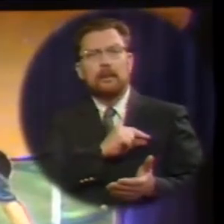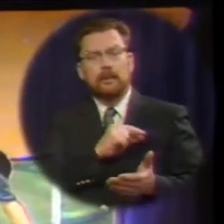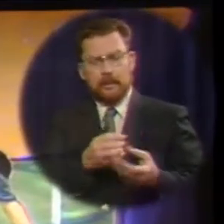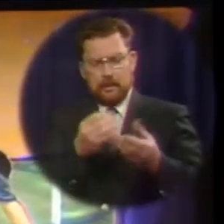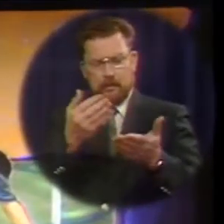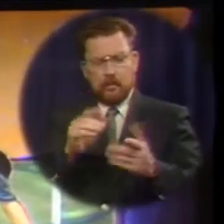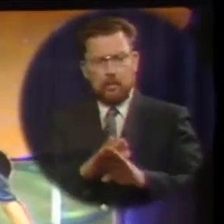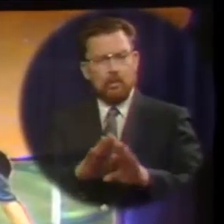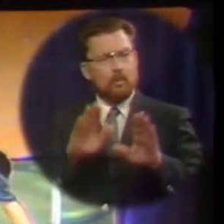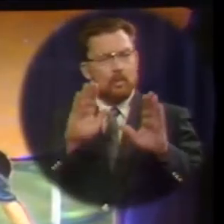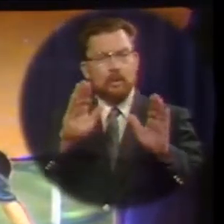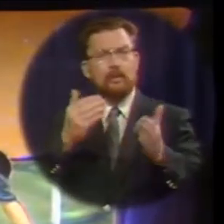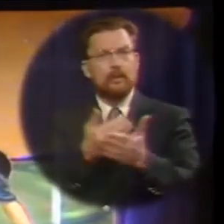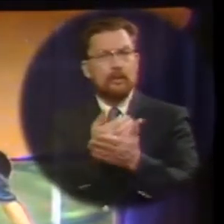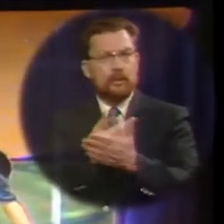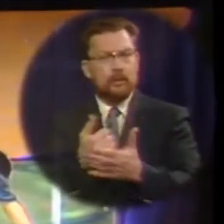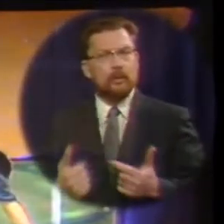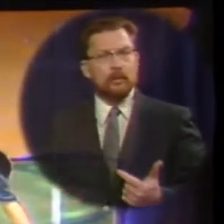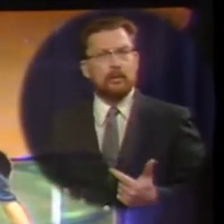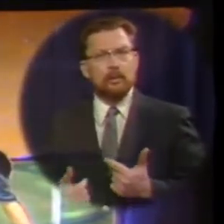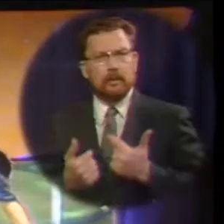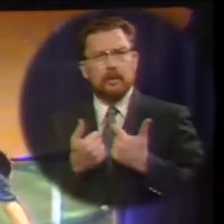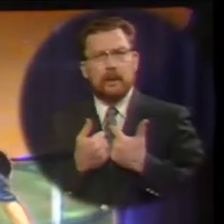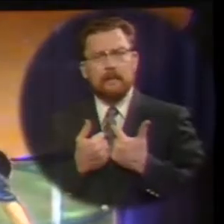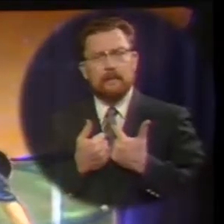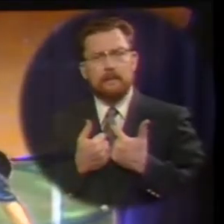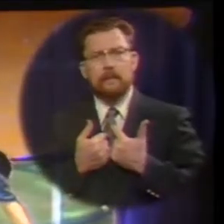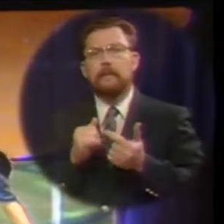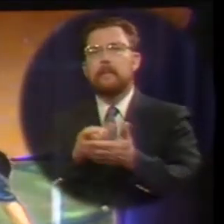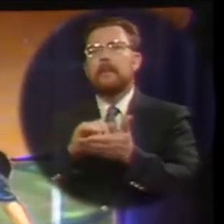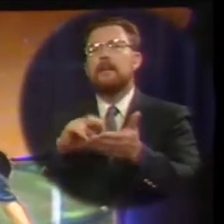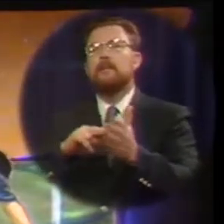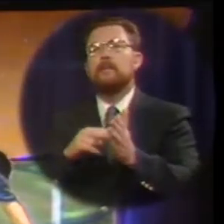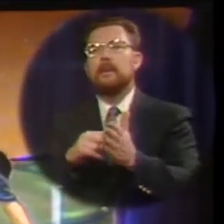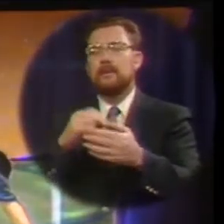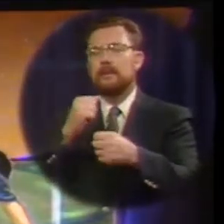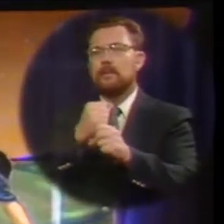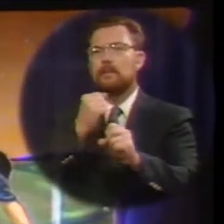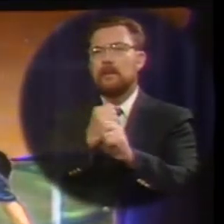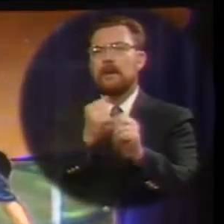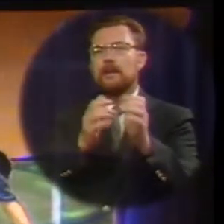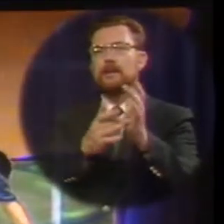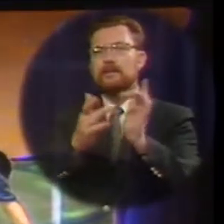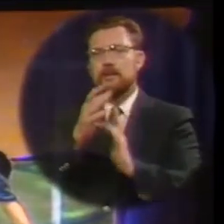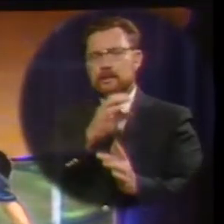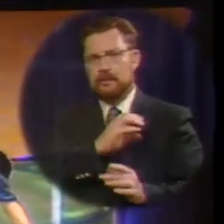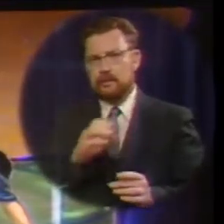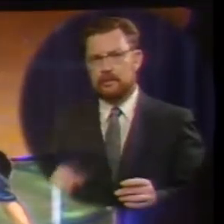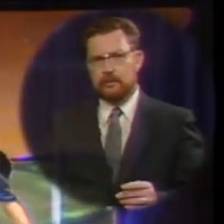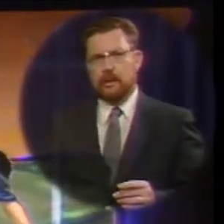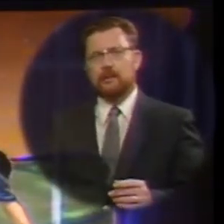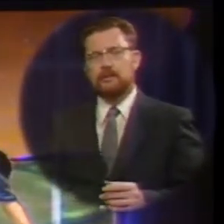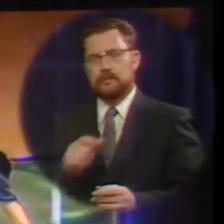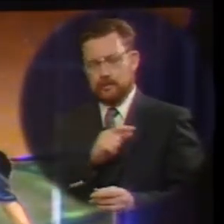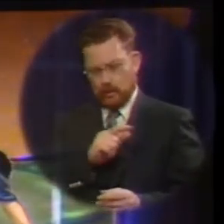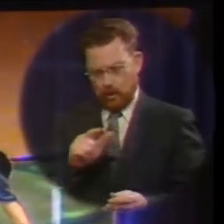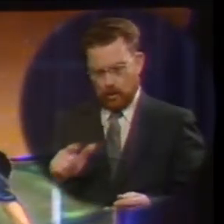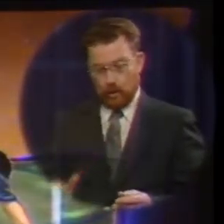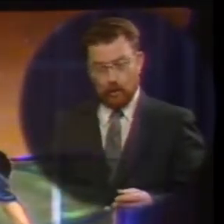a wonderful new life it means to make jesus christ the lord in your